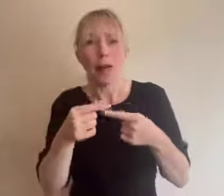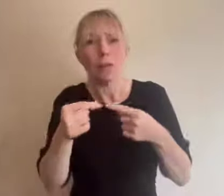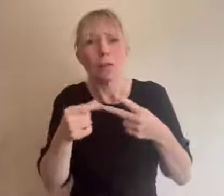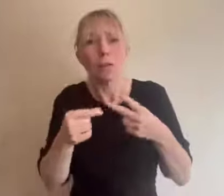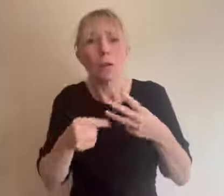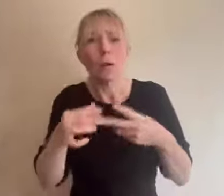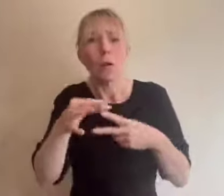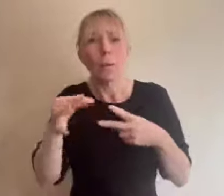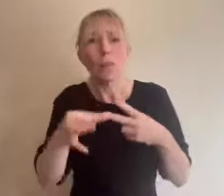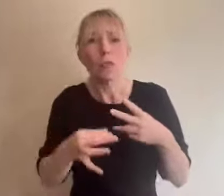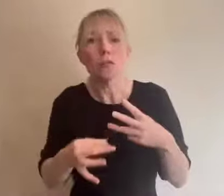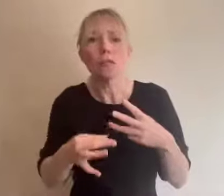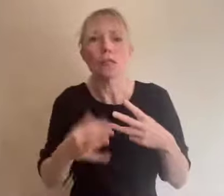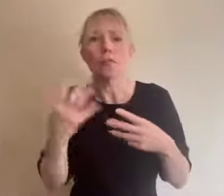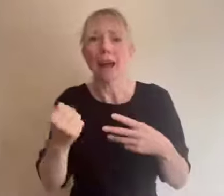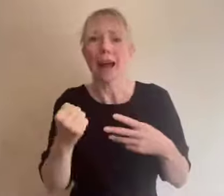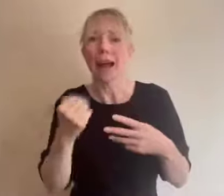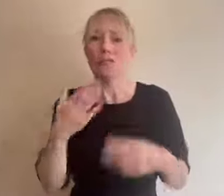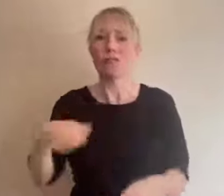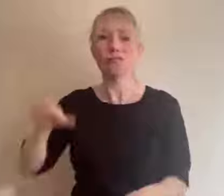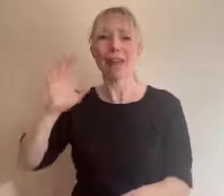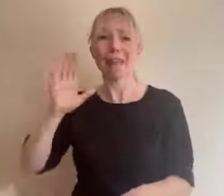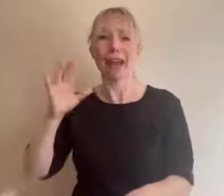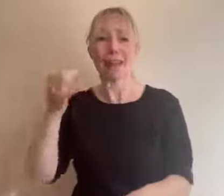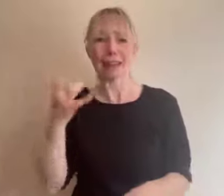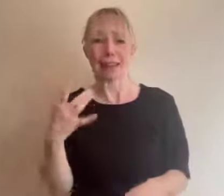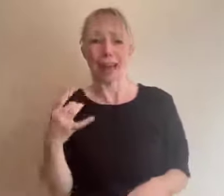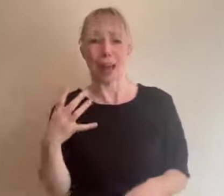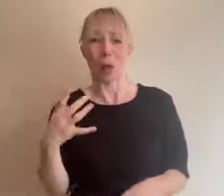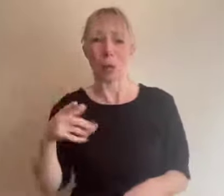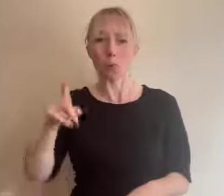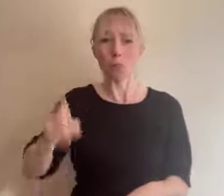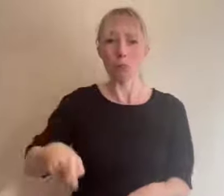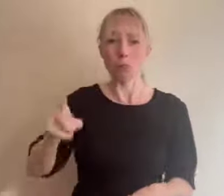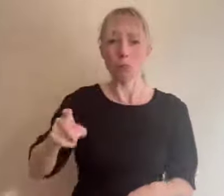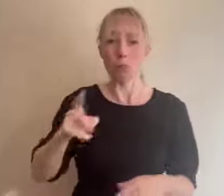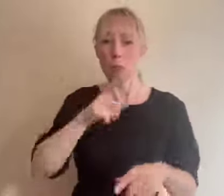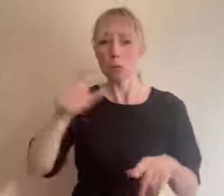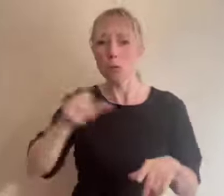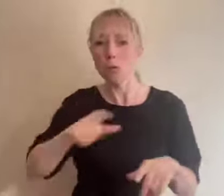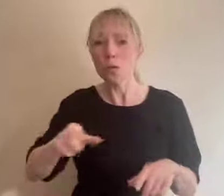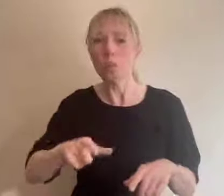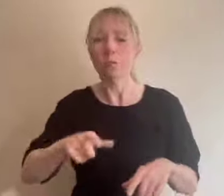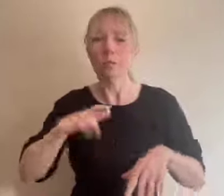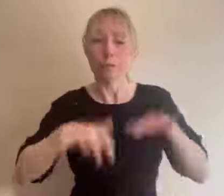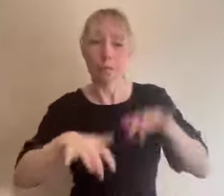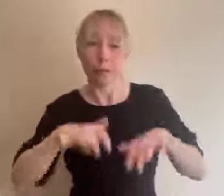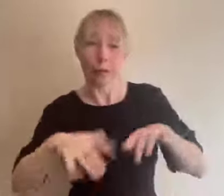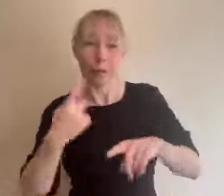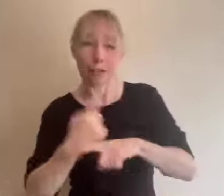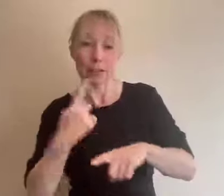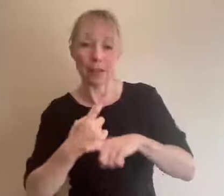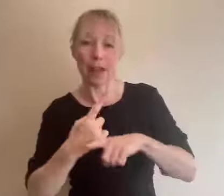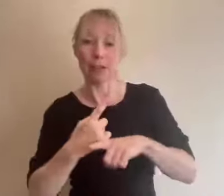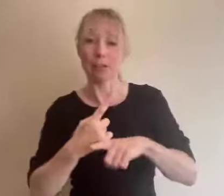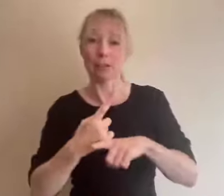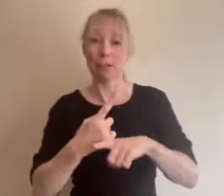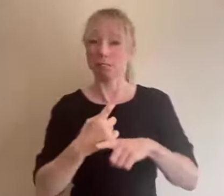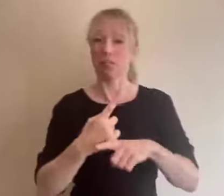hand emoticon on zoom typing into the chat raising a physical hand messaging the tech facilitator